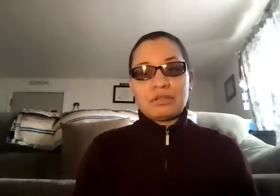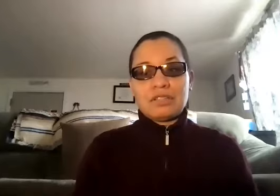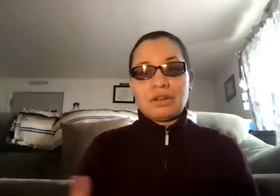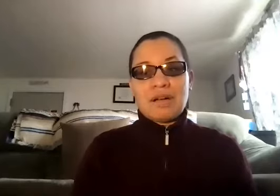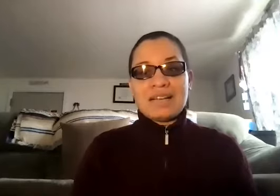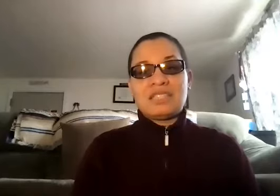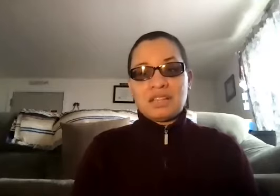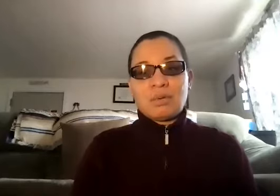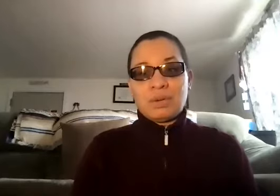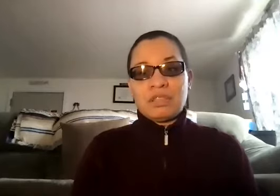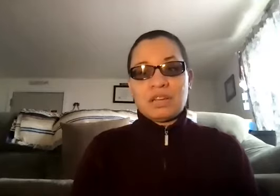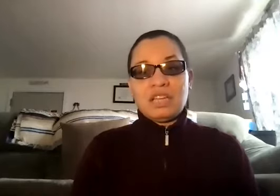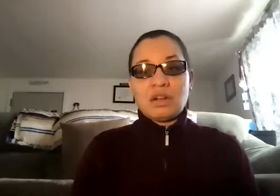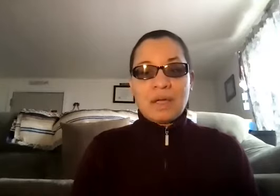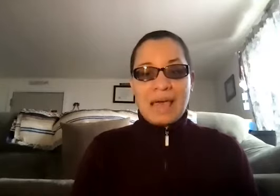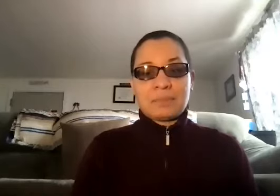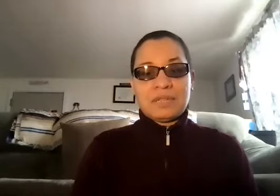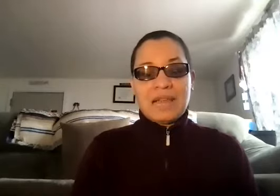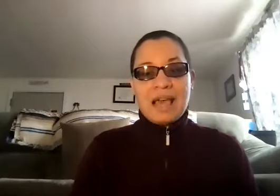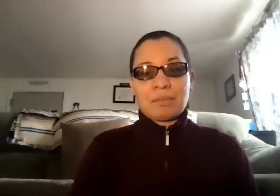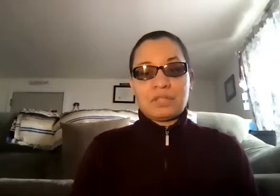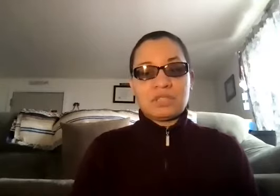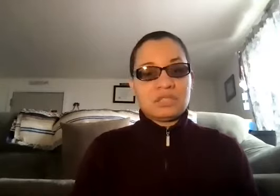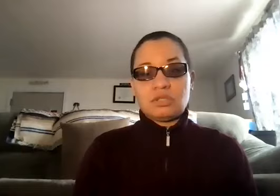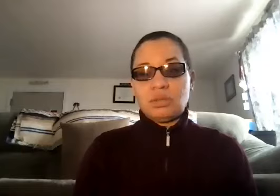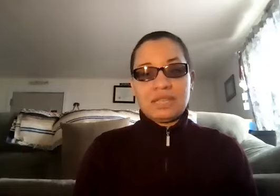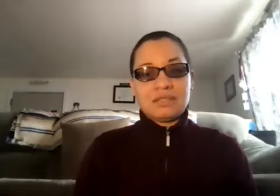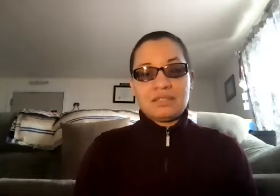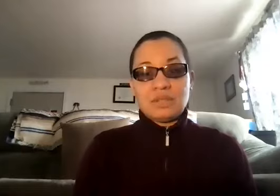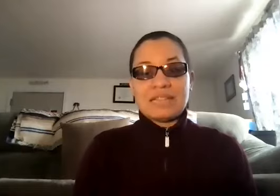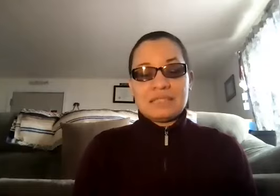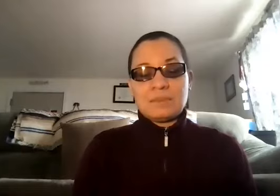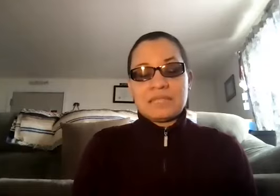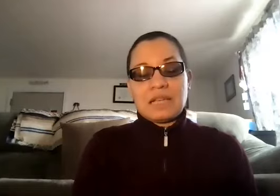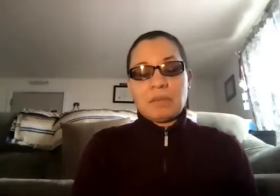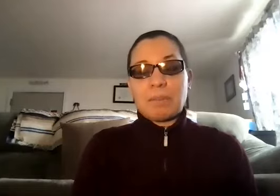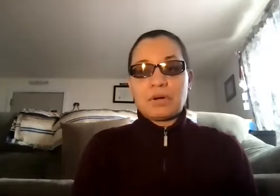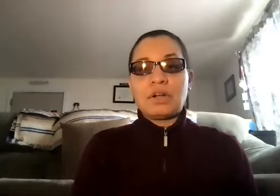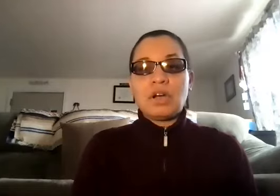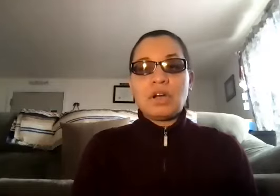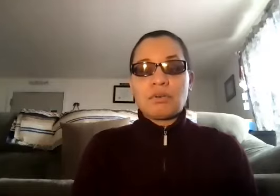So I stuck with Eno Caption app, because you get to keep the same number across